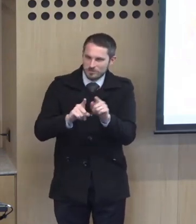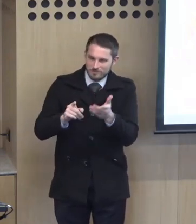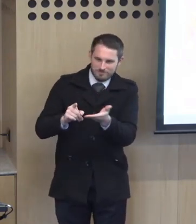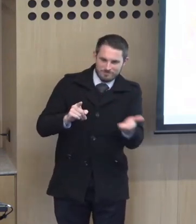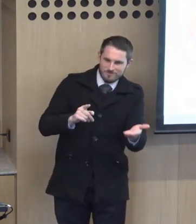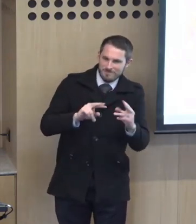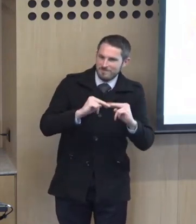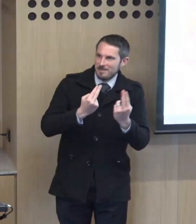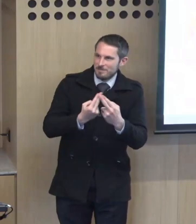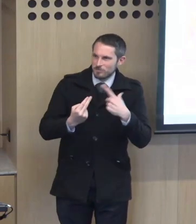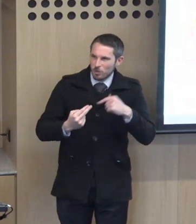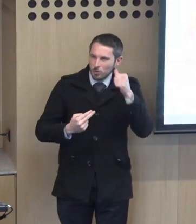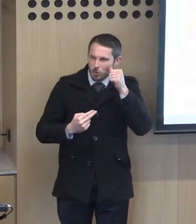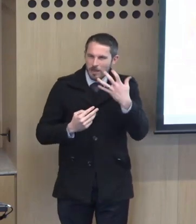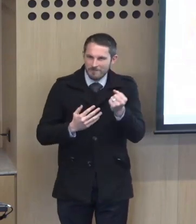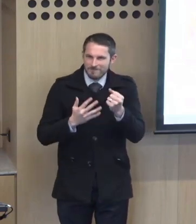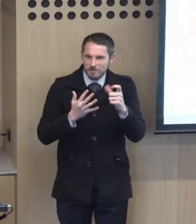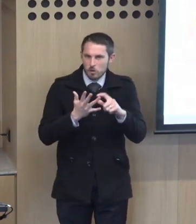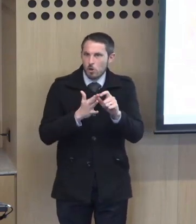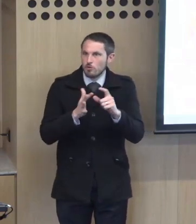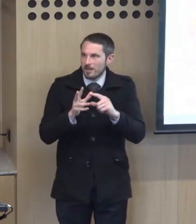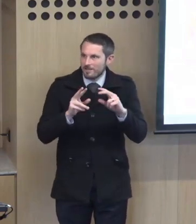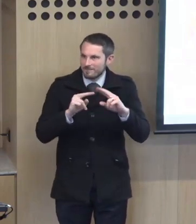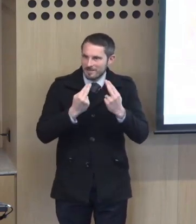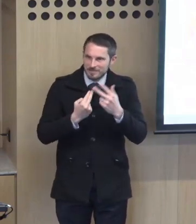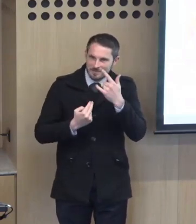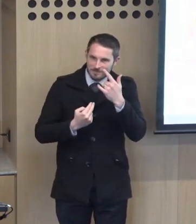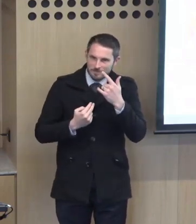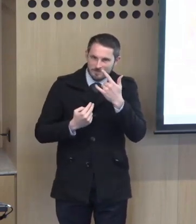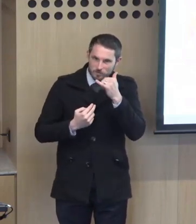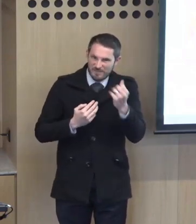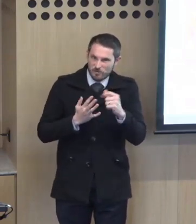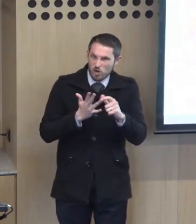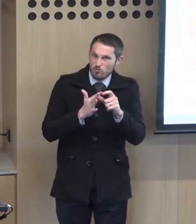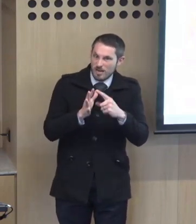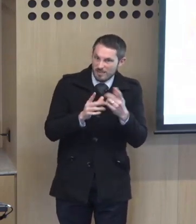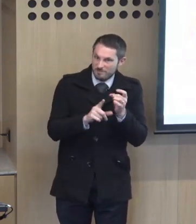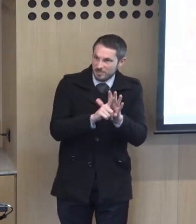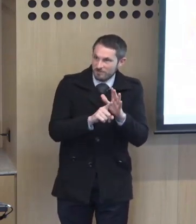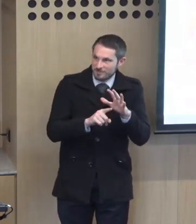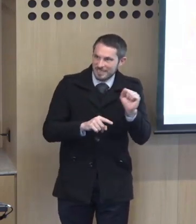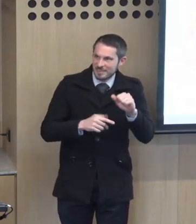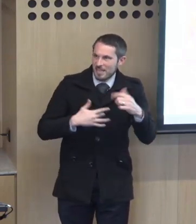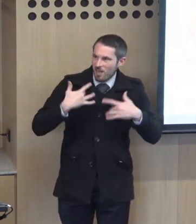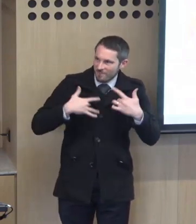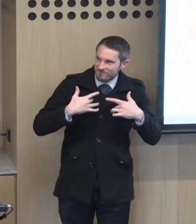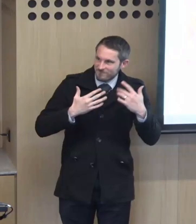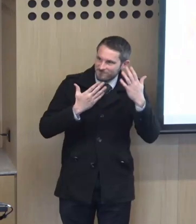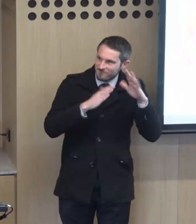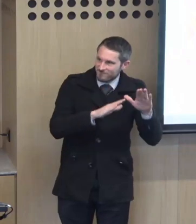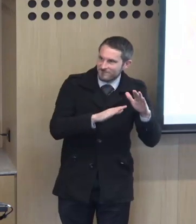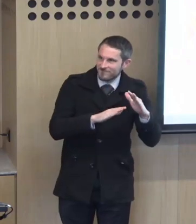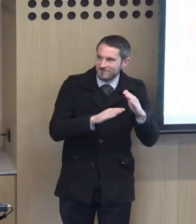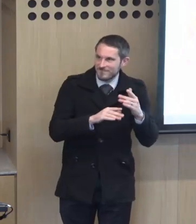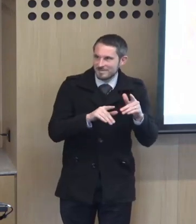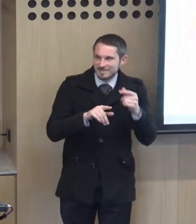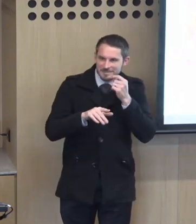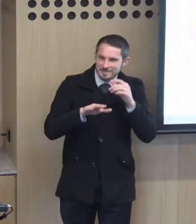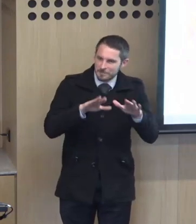deaf community too who might have hearing children is that um for coders children of deaf adults themselves and the life experiences that they